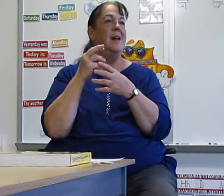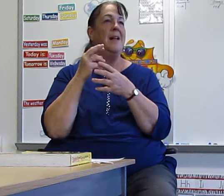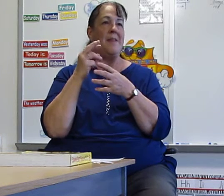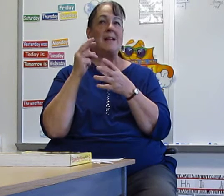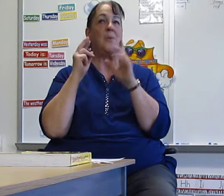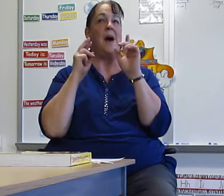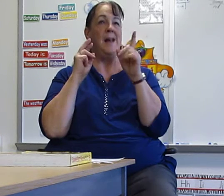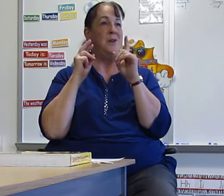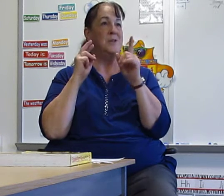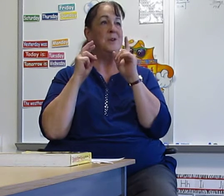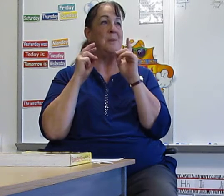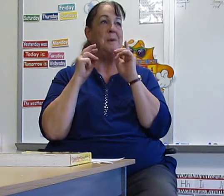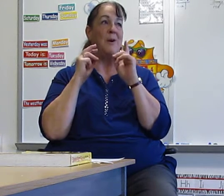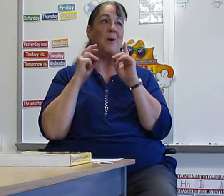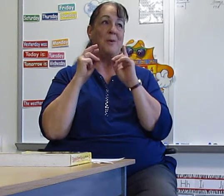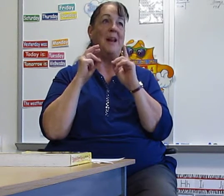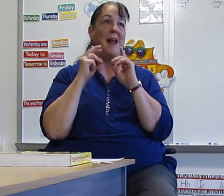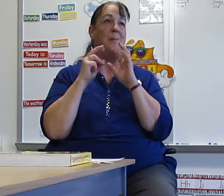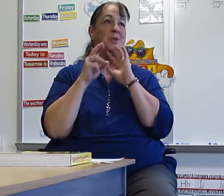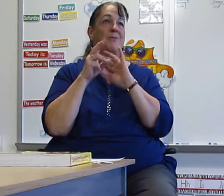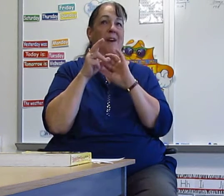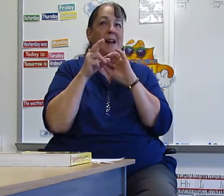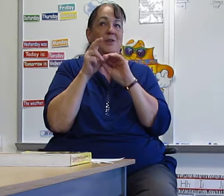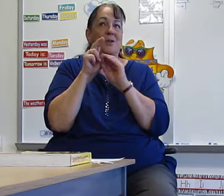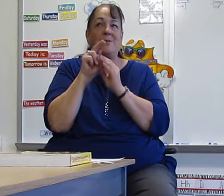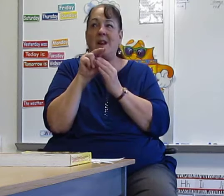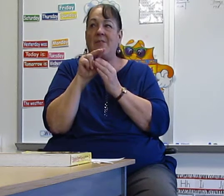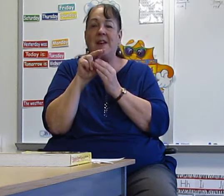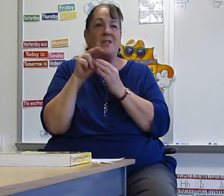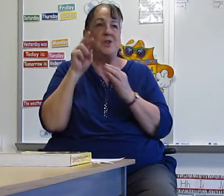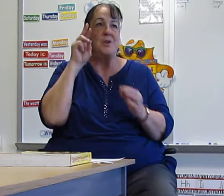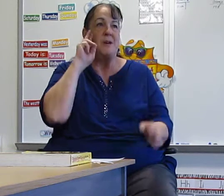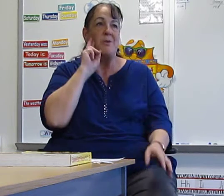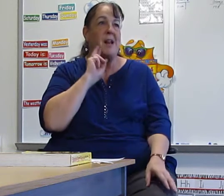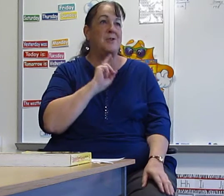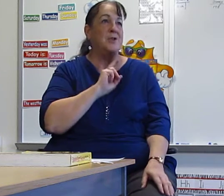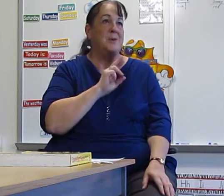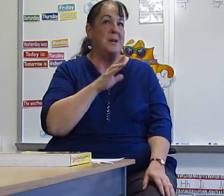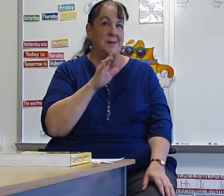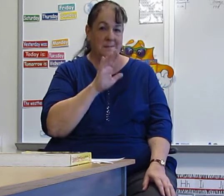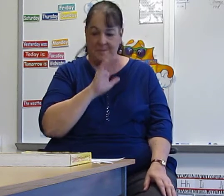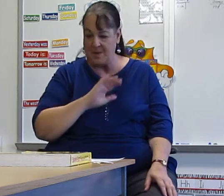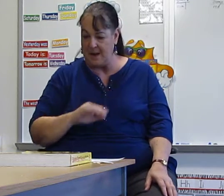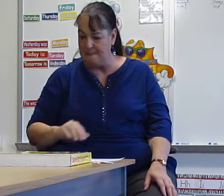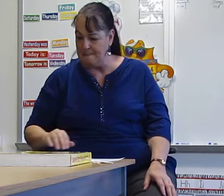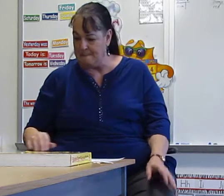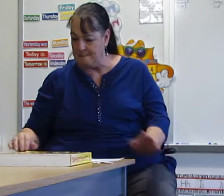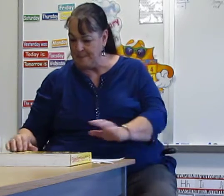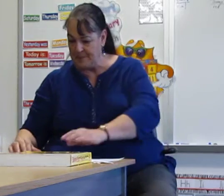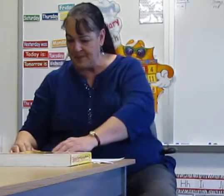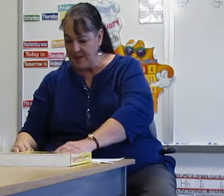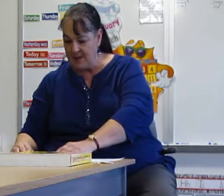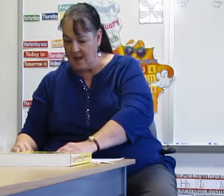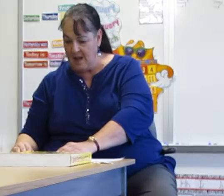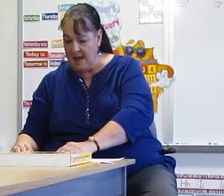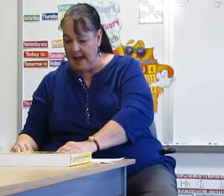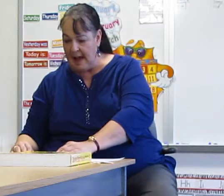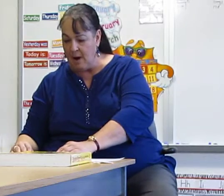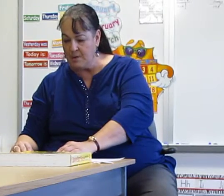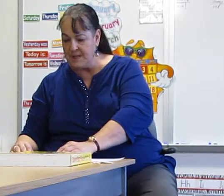That's why using your mirror really helps you fine tune little things that you don't even realize you're doing. Okay. How did